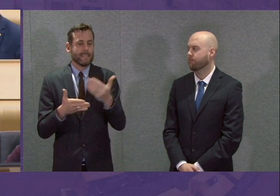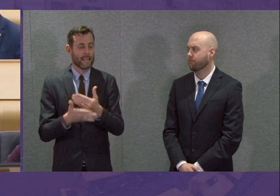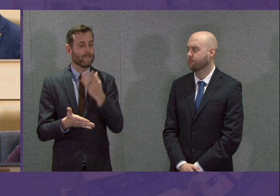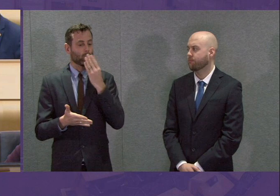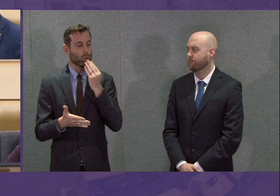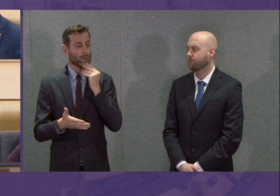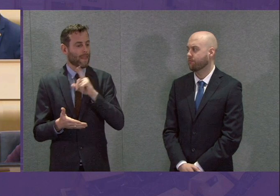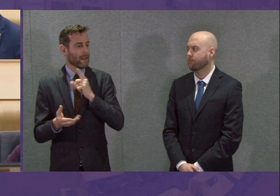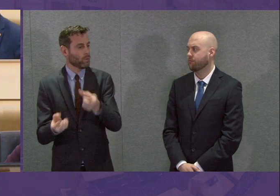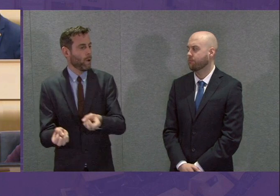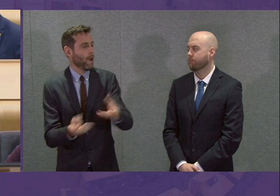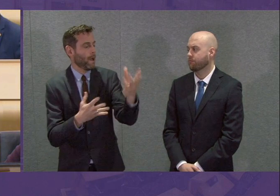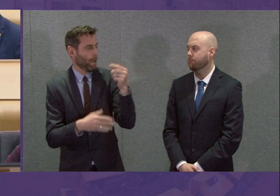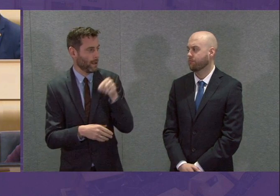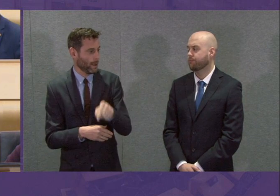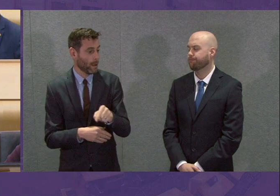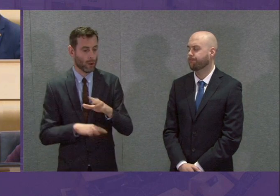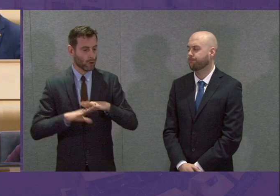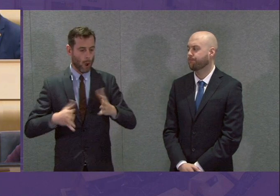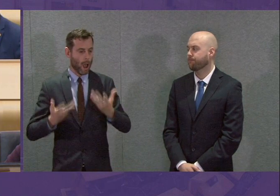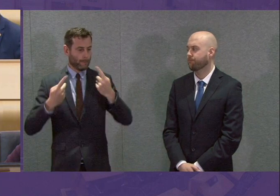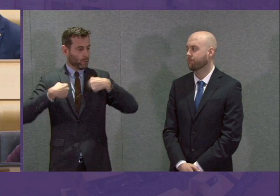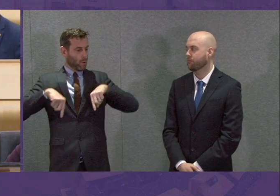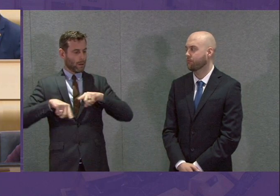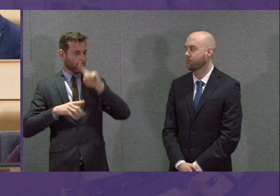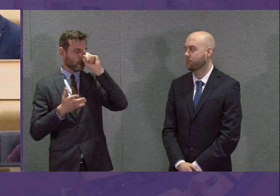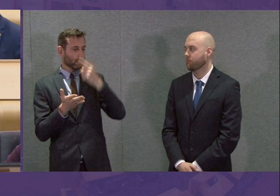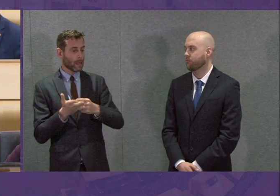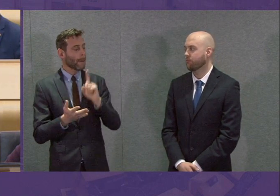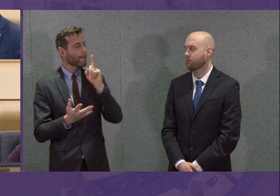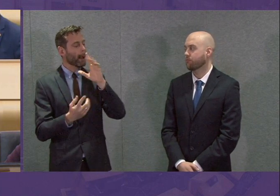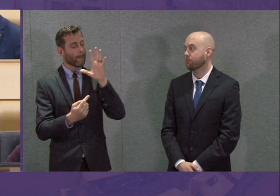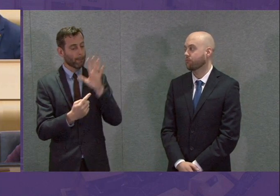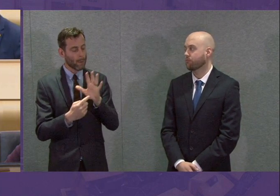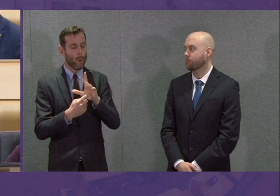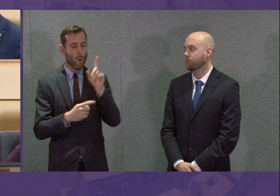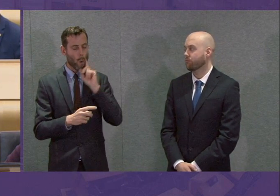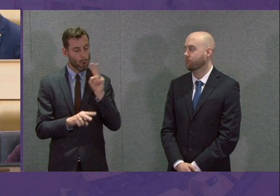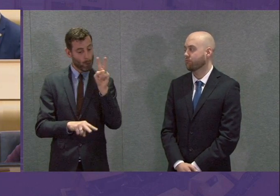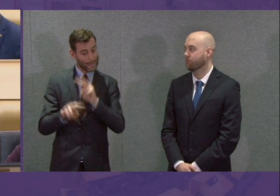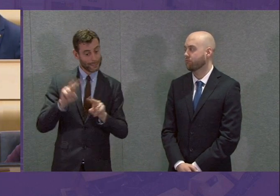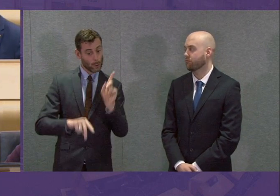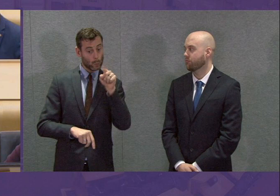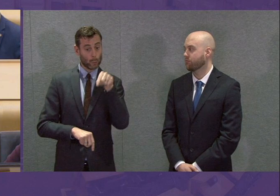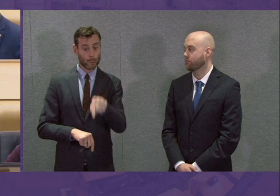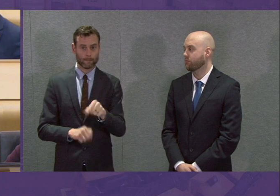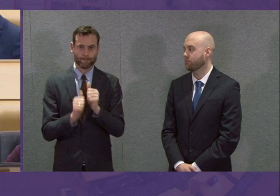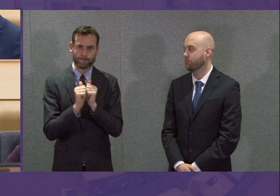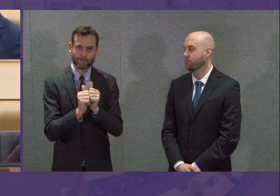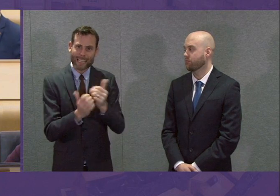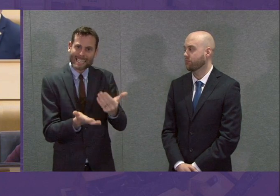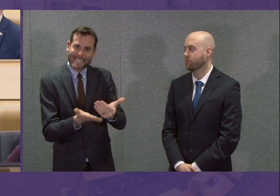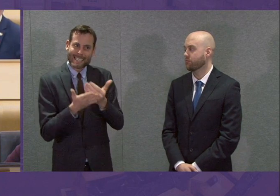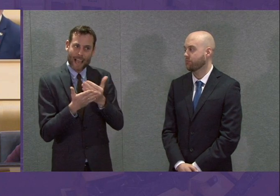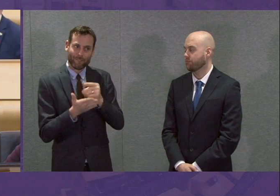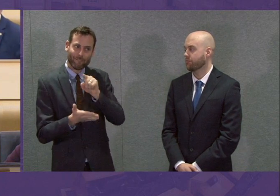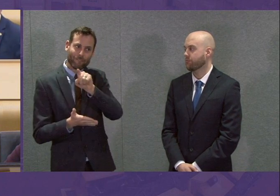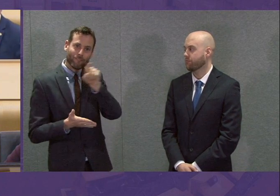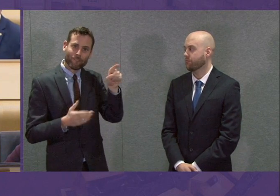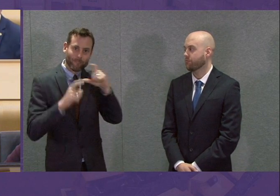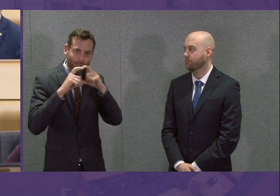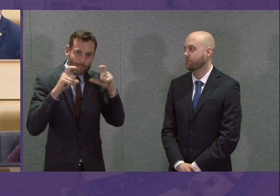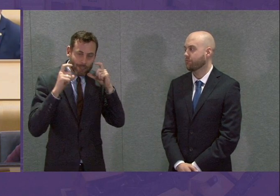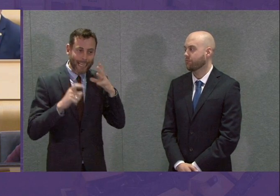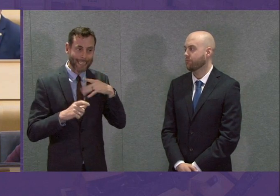But the priority in all of these decisions will be the safety and the security of those who are looking after us. That is something